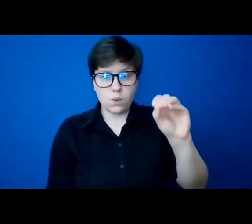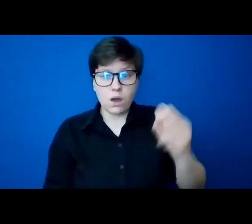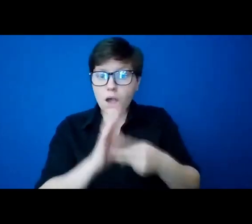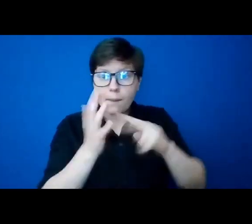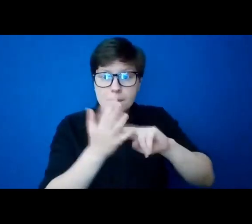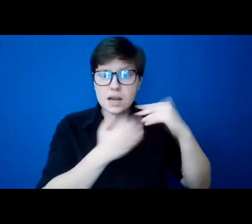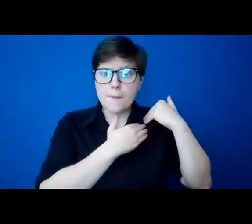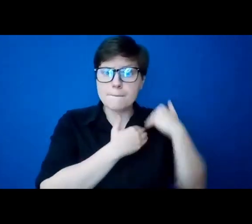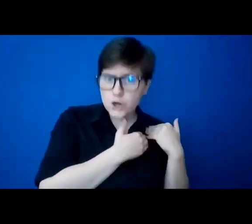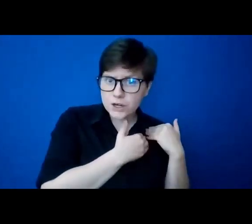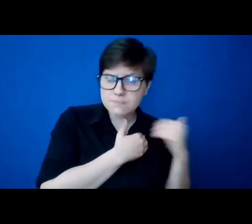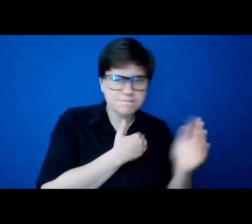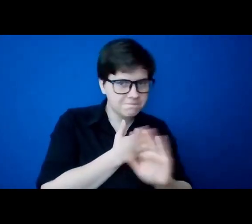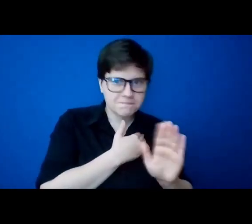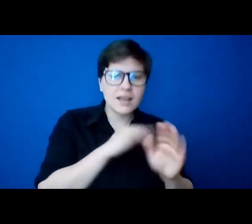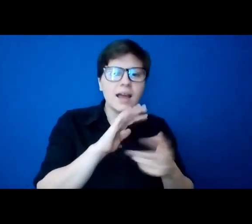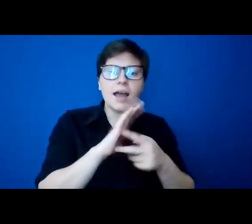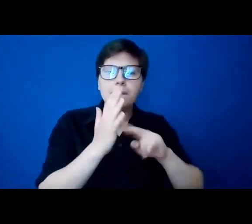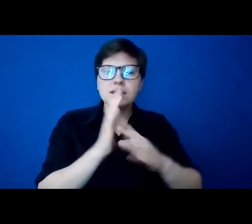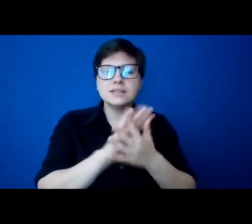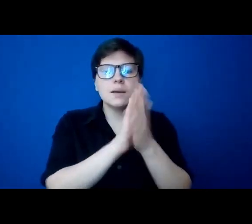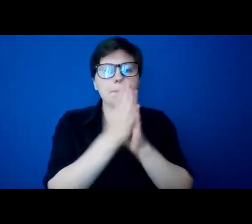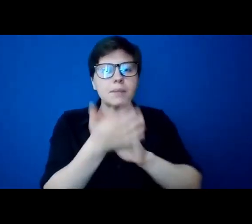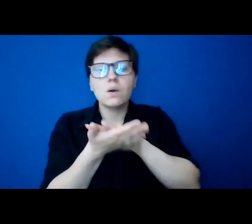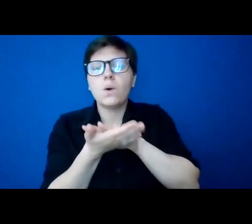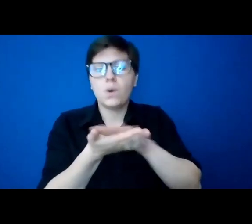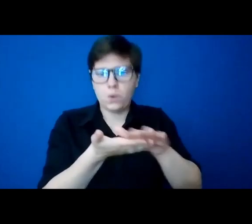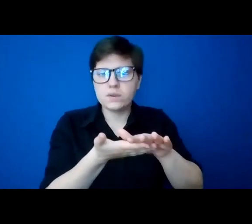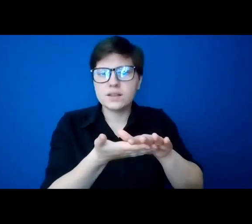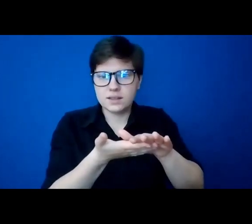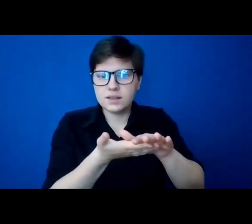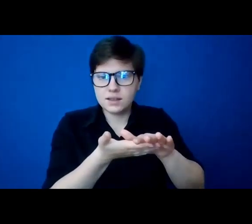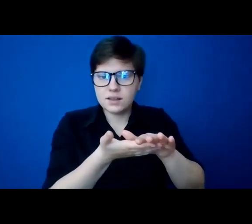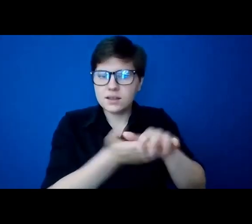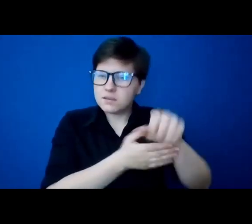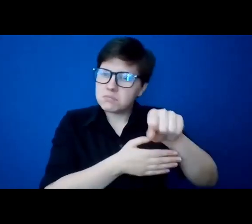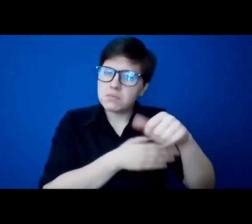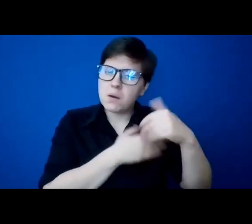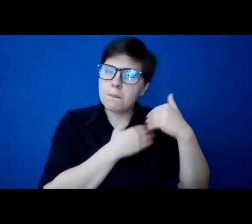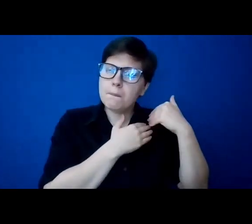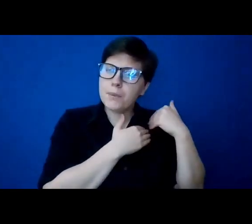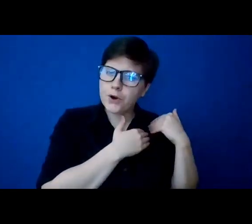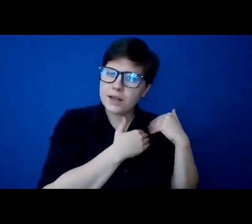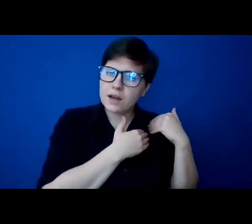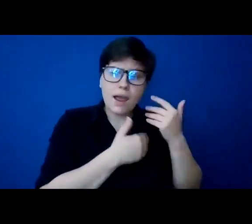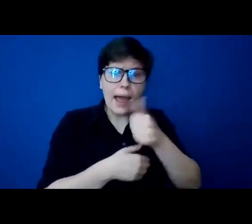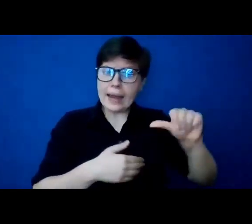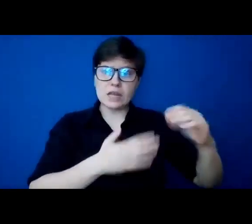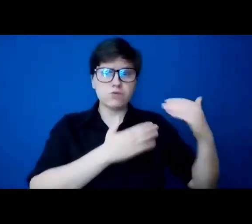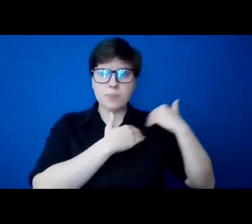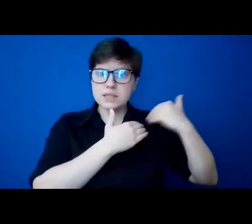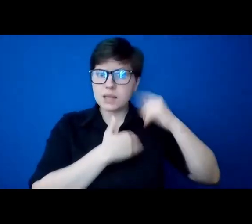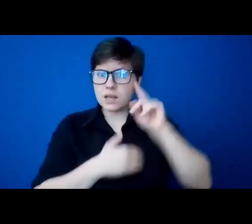it means to make holy. Yes, there is a burden anytime we take responsibility for